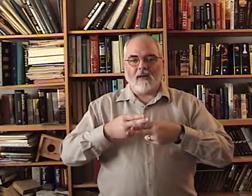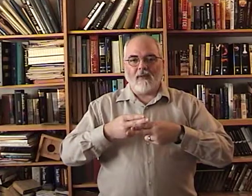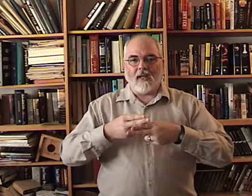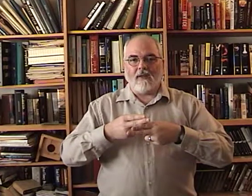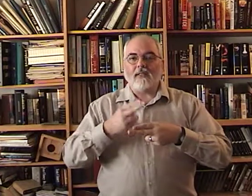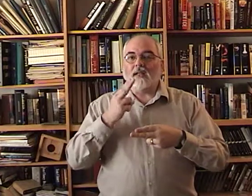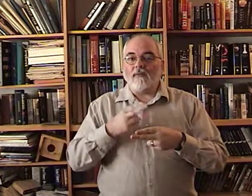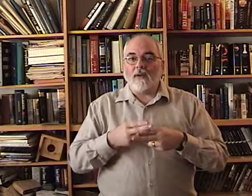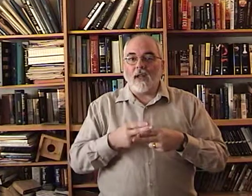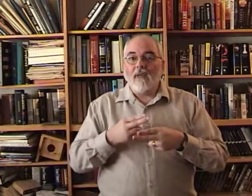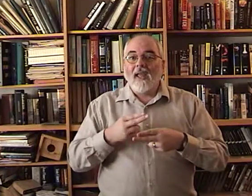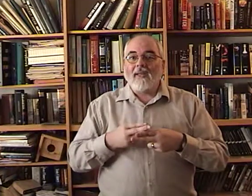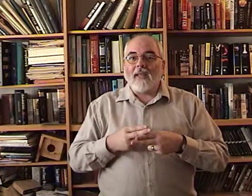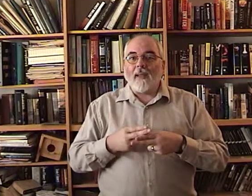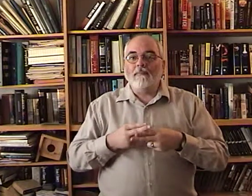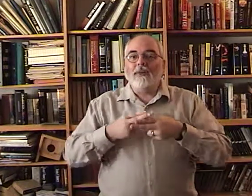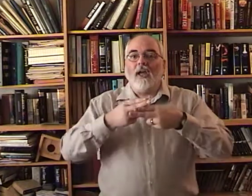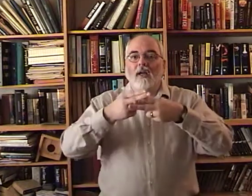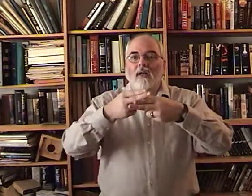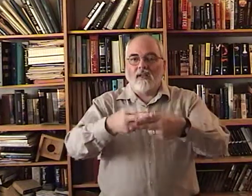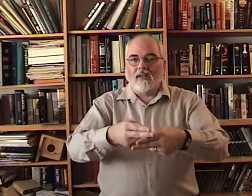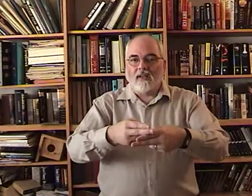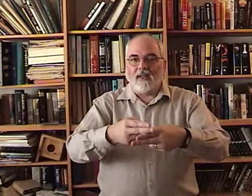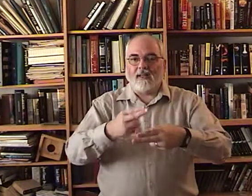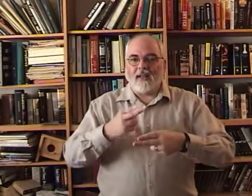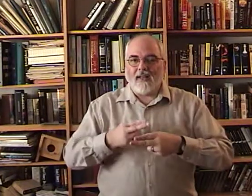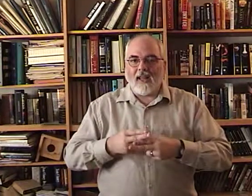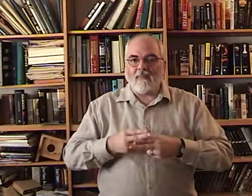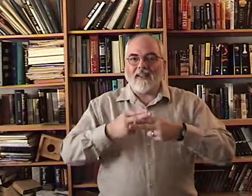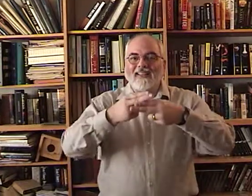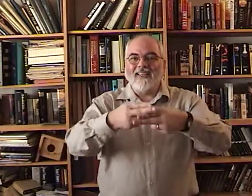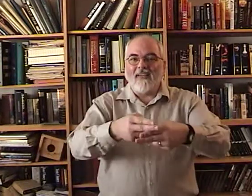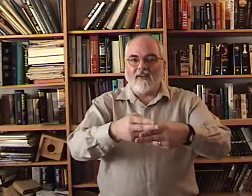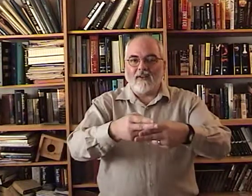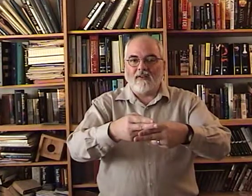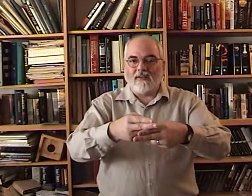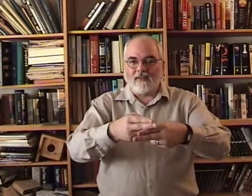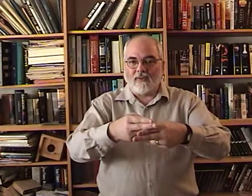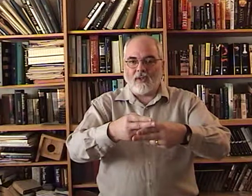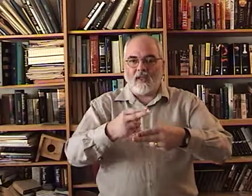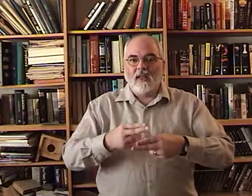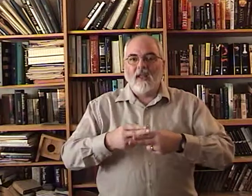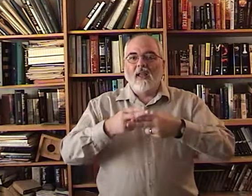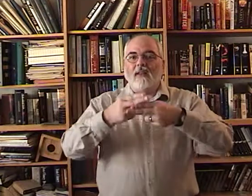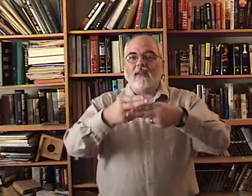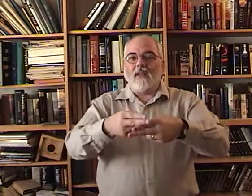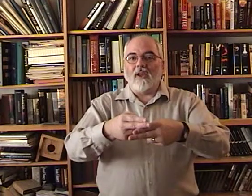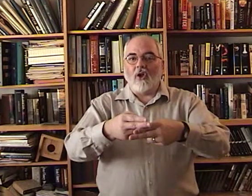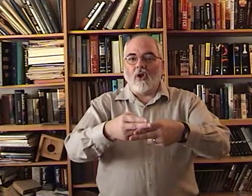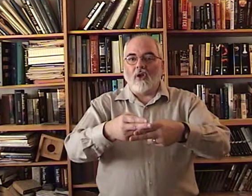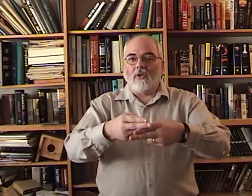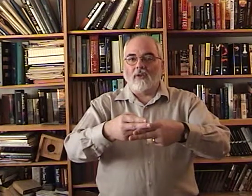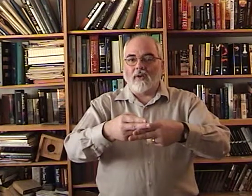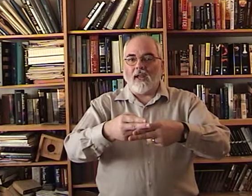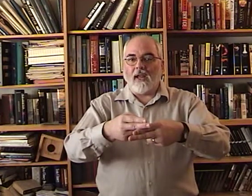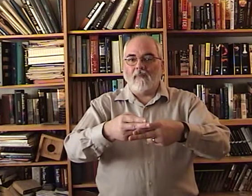come down. That's time for name. Named is a name that's given. Okay. They called or named